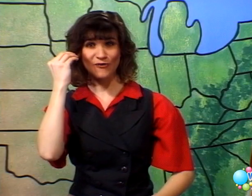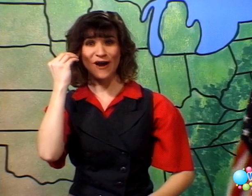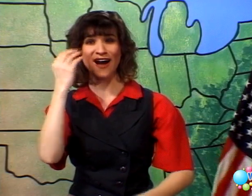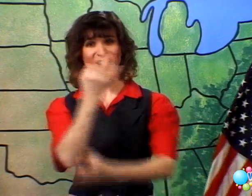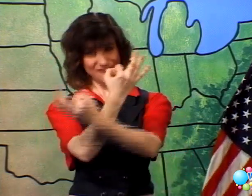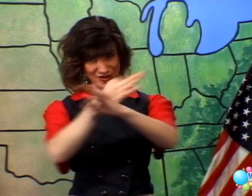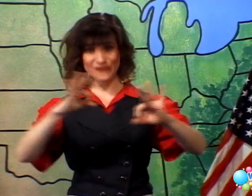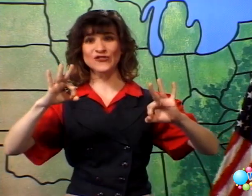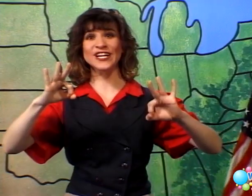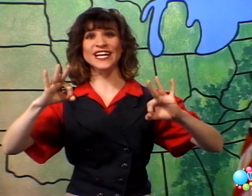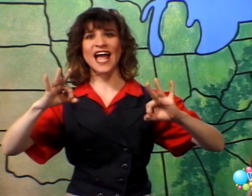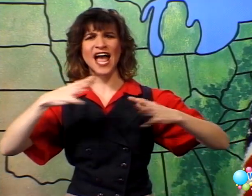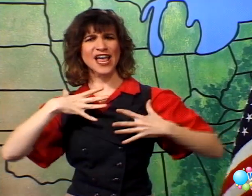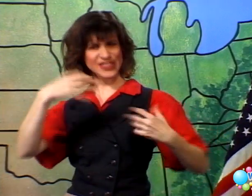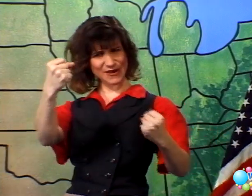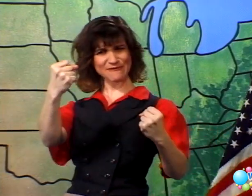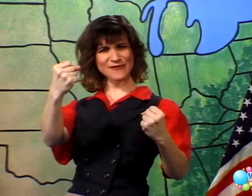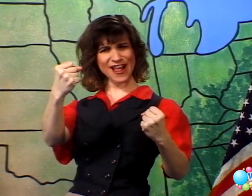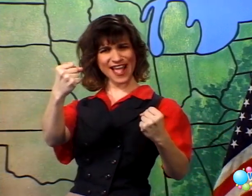of the free and the brave.